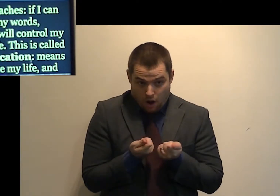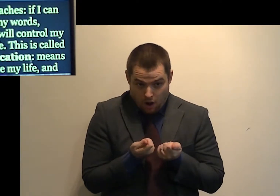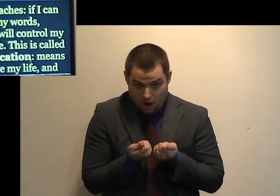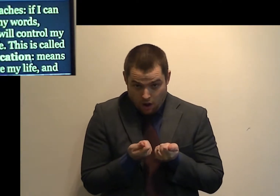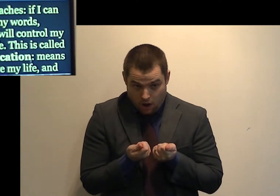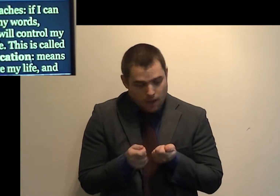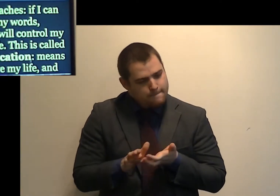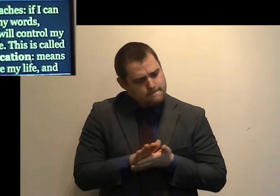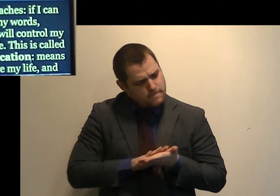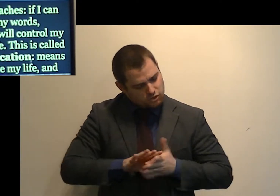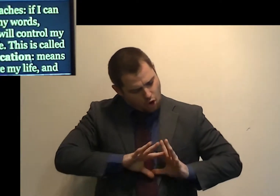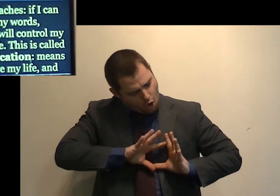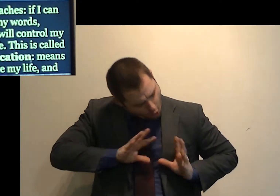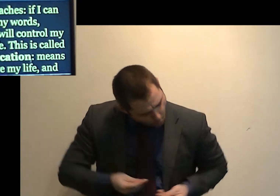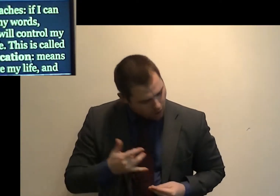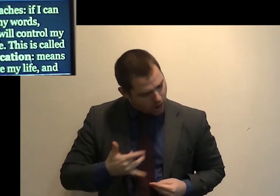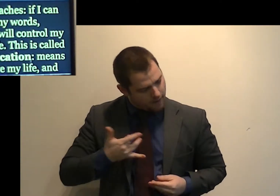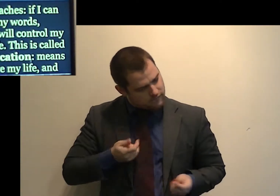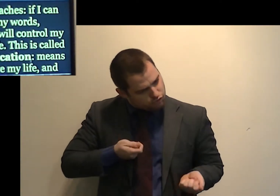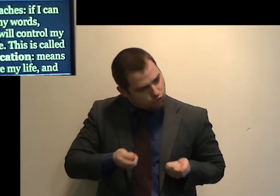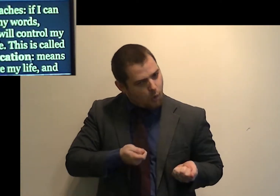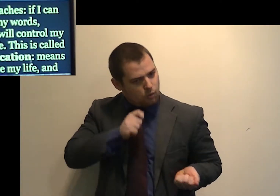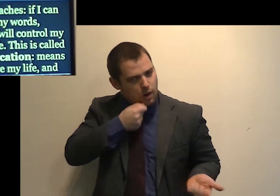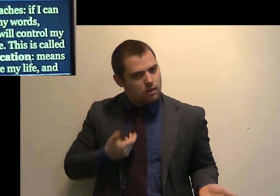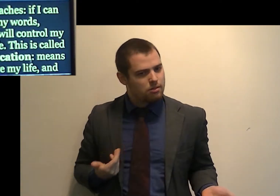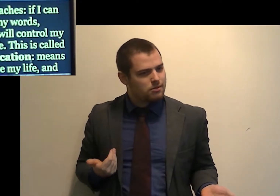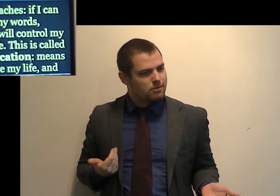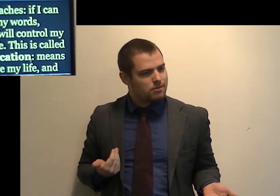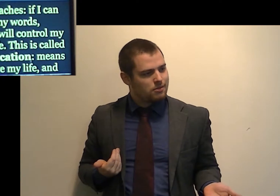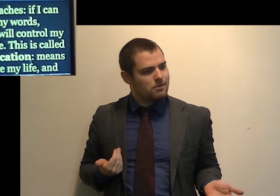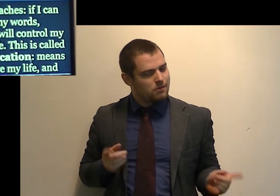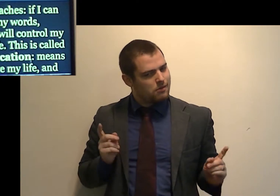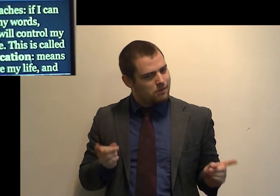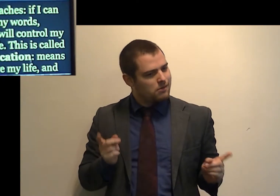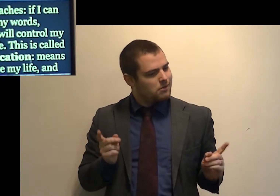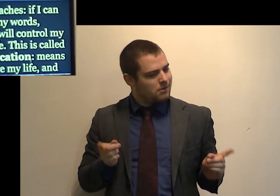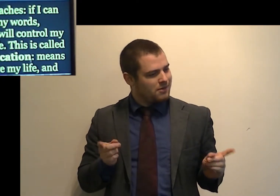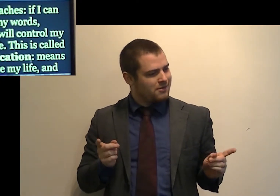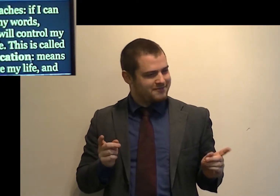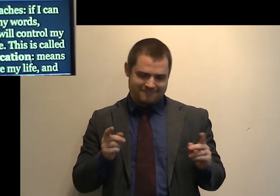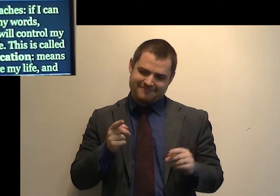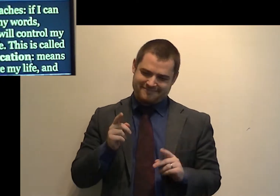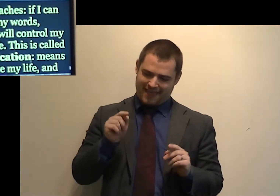will control my whole life. This is called sanctification.